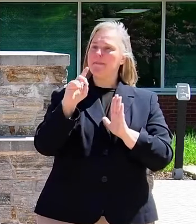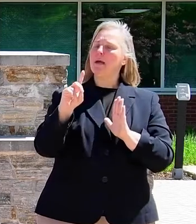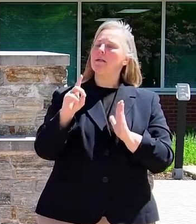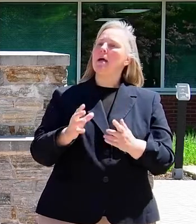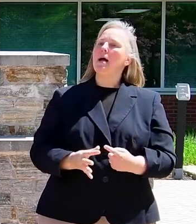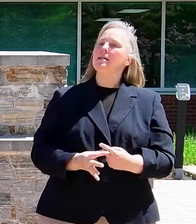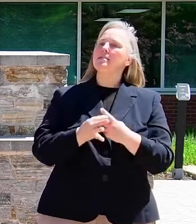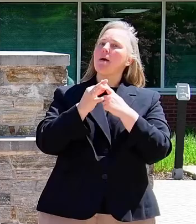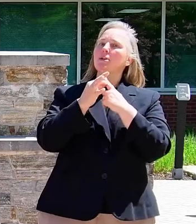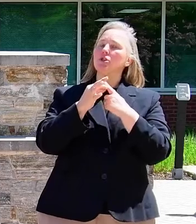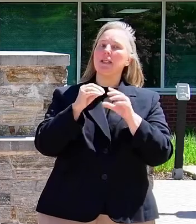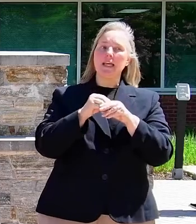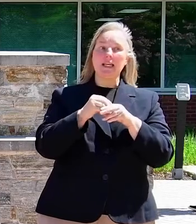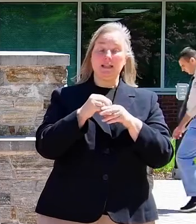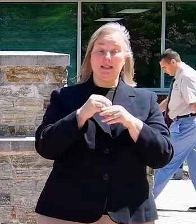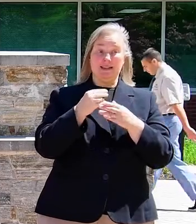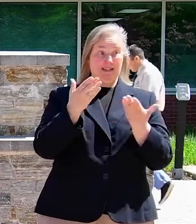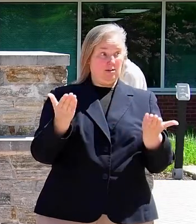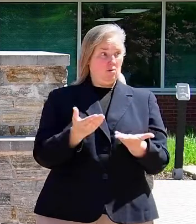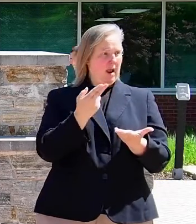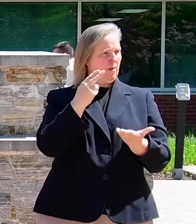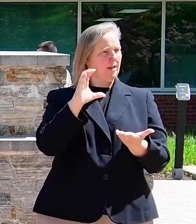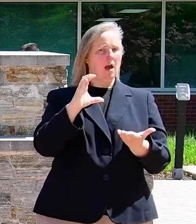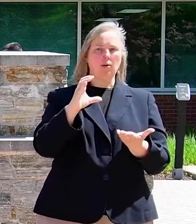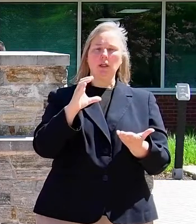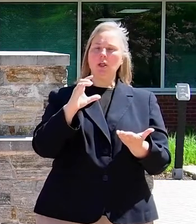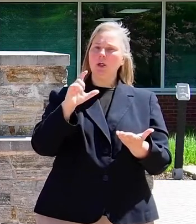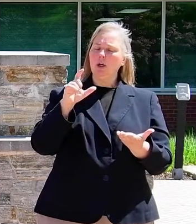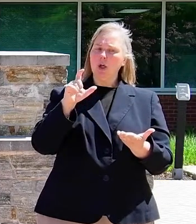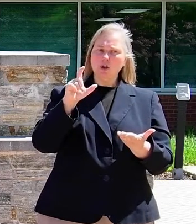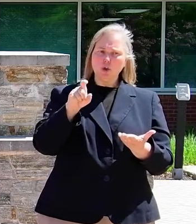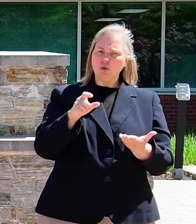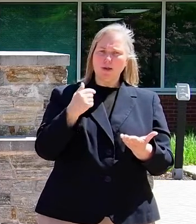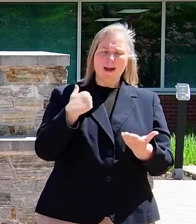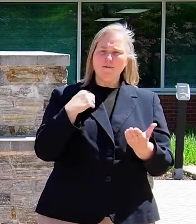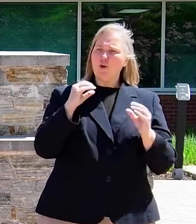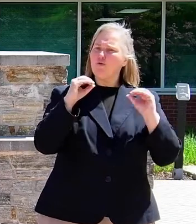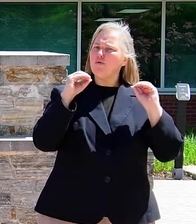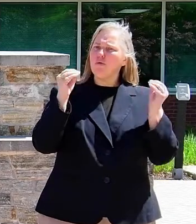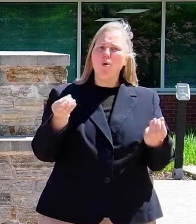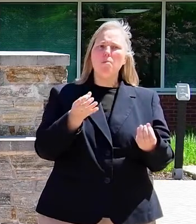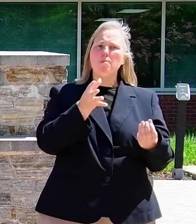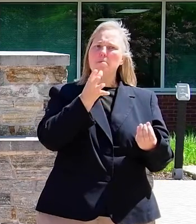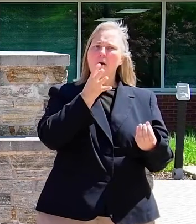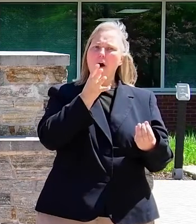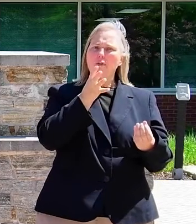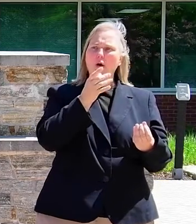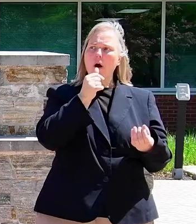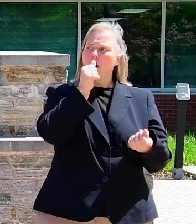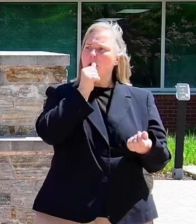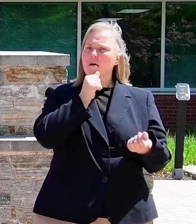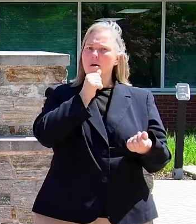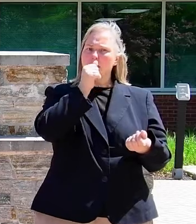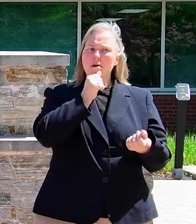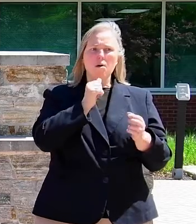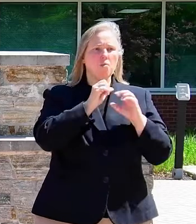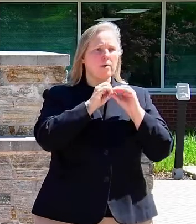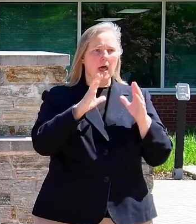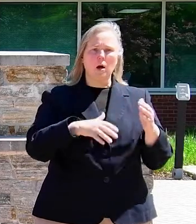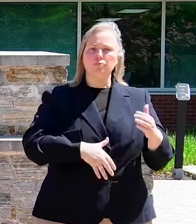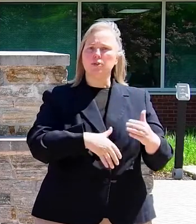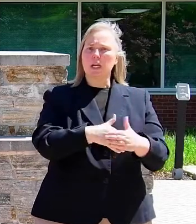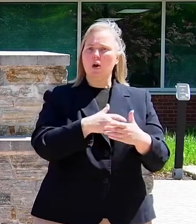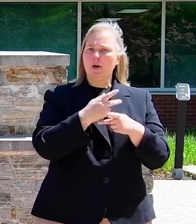especially in the county of Howard County, there should be no mother that goes without prenatal care.